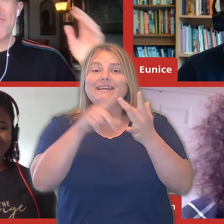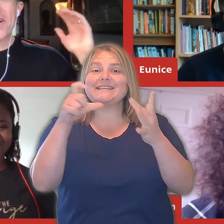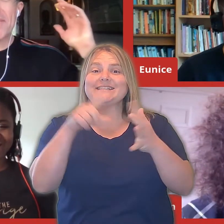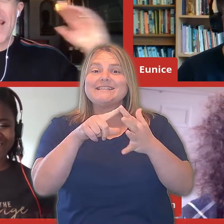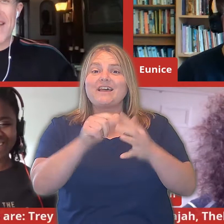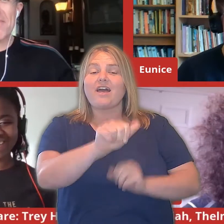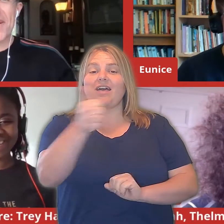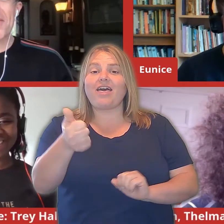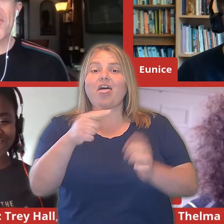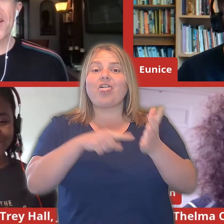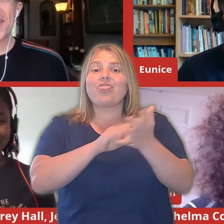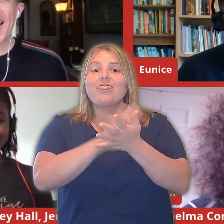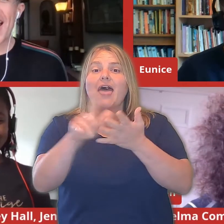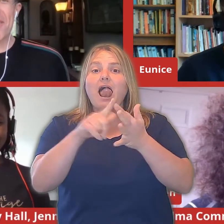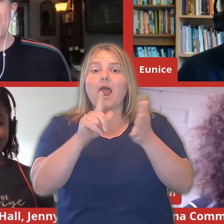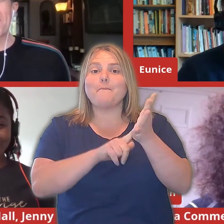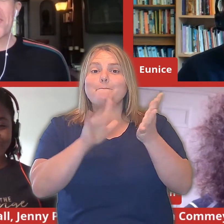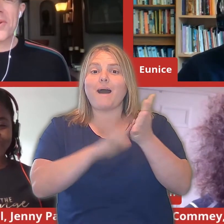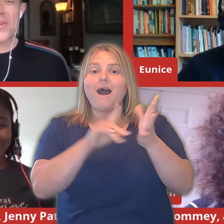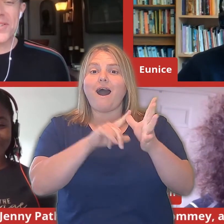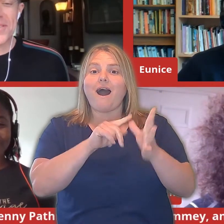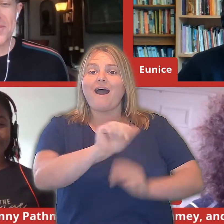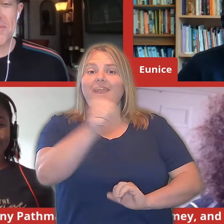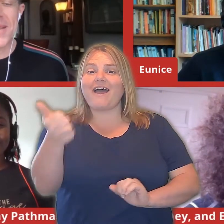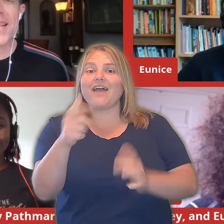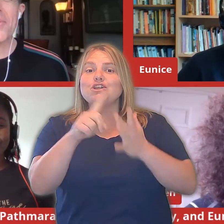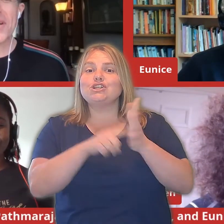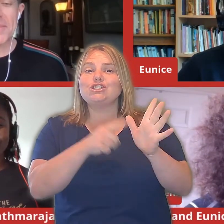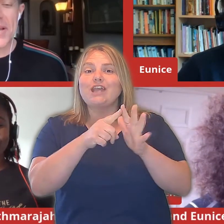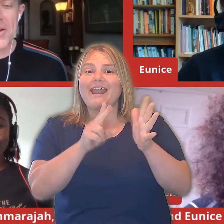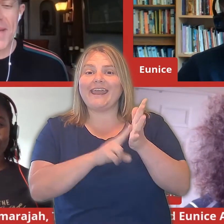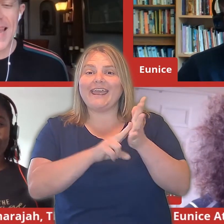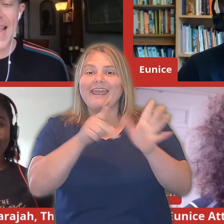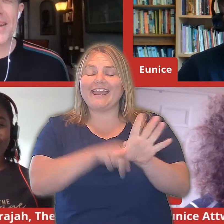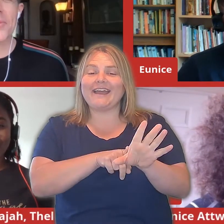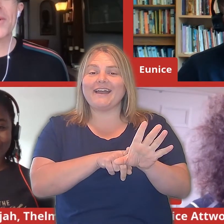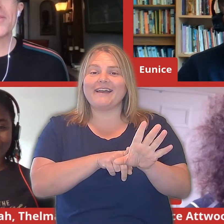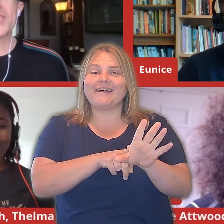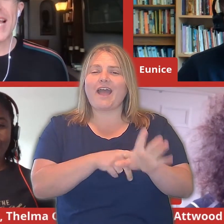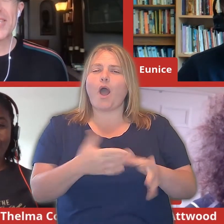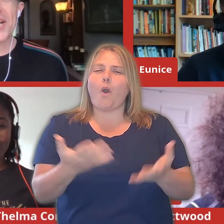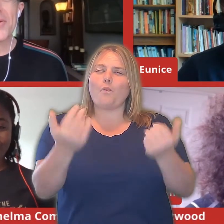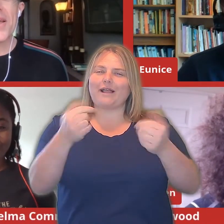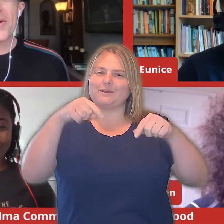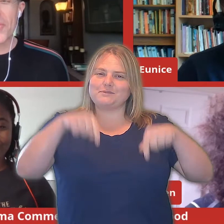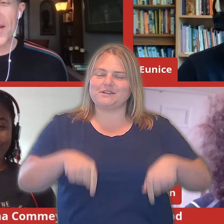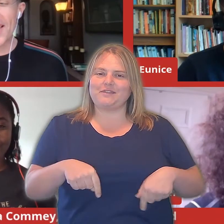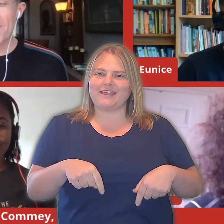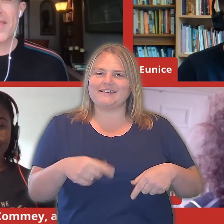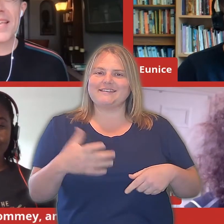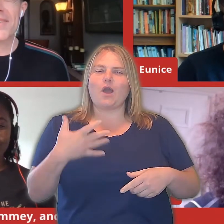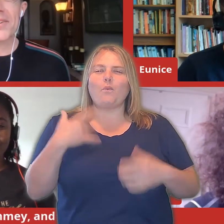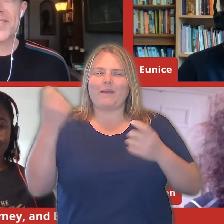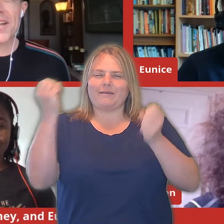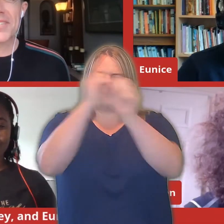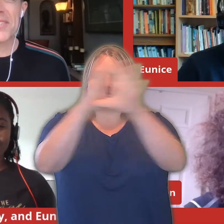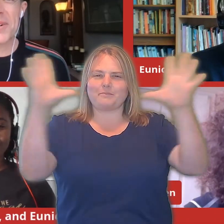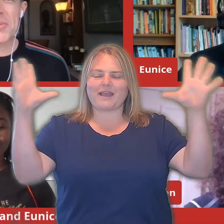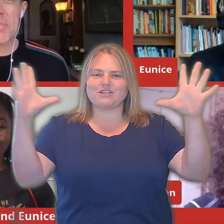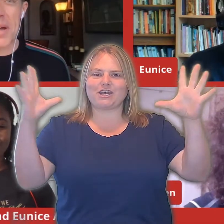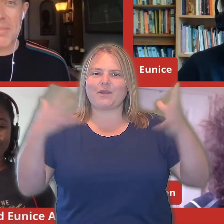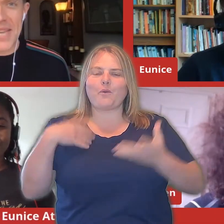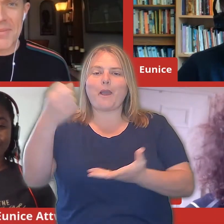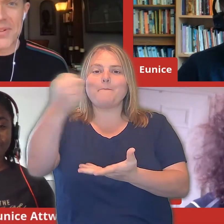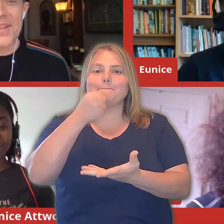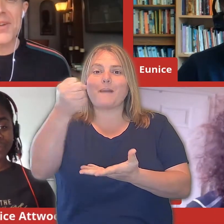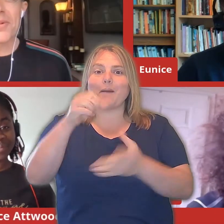and welcome everybody watching out there in the world on social media. Welcome to Hope and Anchor. We're a new chat show. Really, we think of ourselves as a